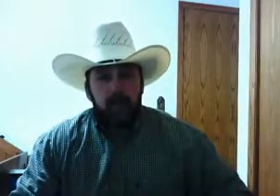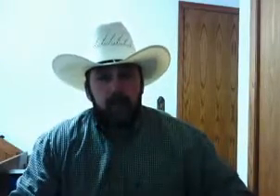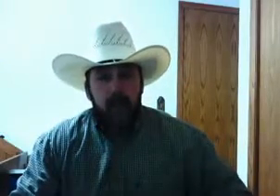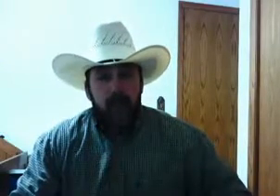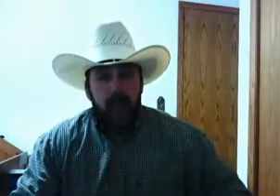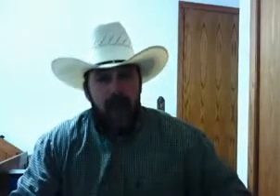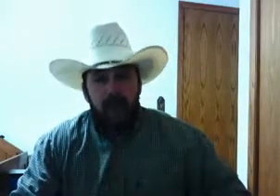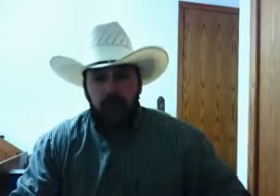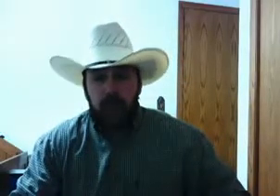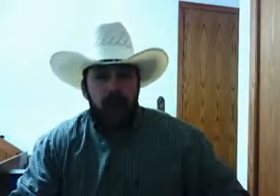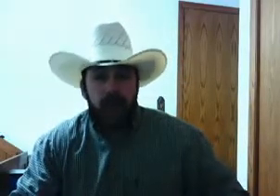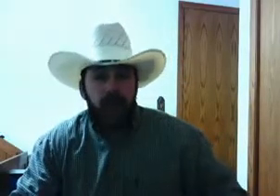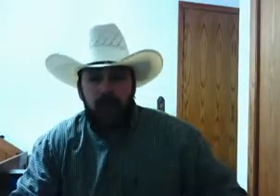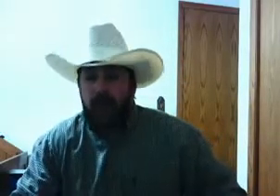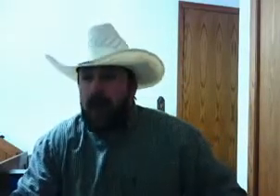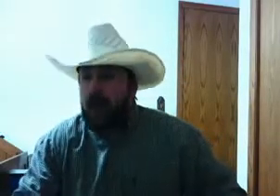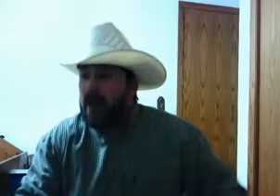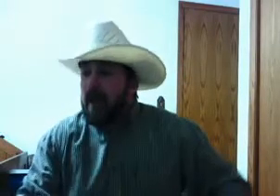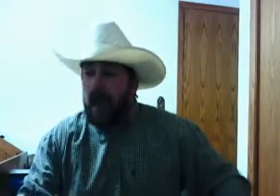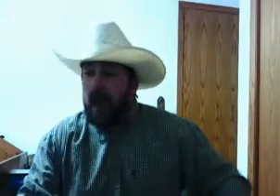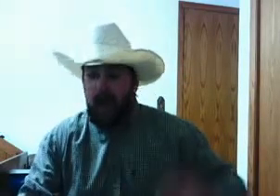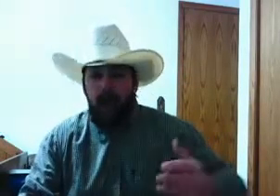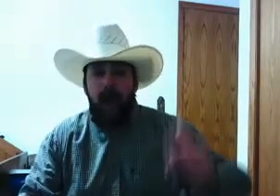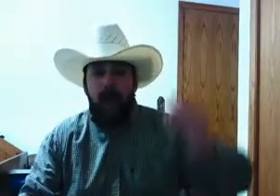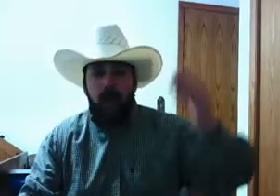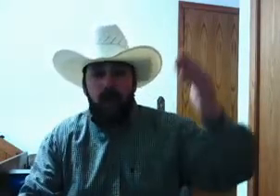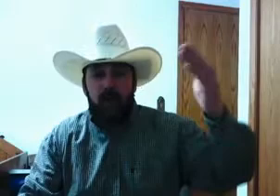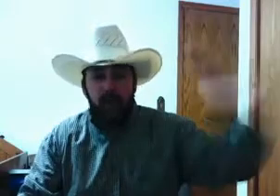I've had it with trying to put the truth out, and nobody wants to listen.